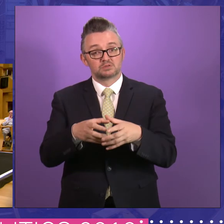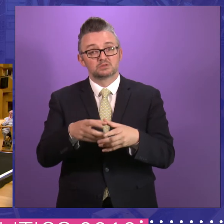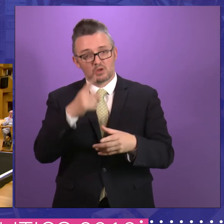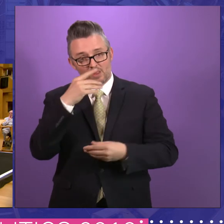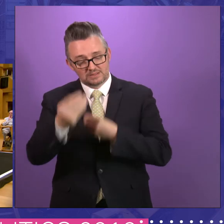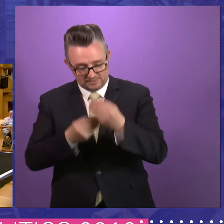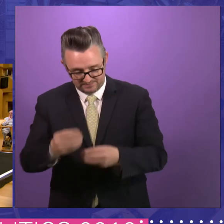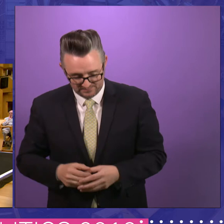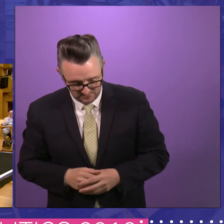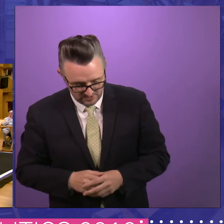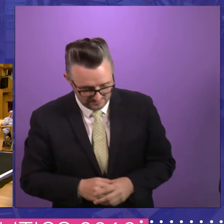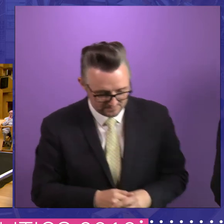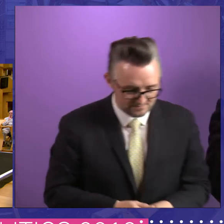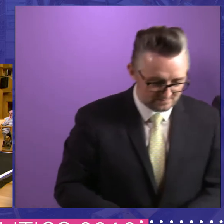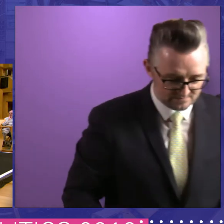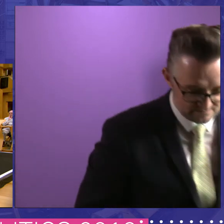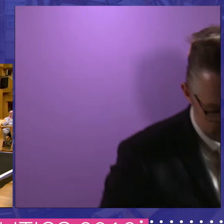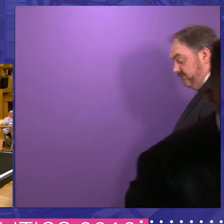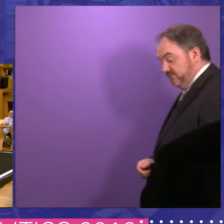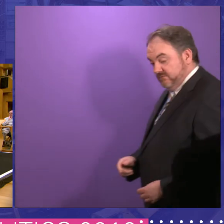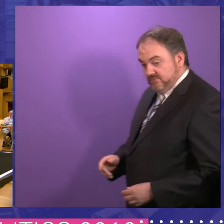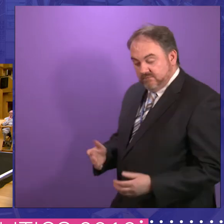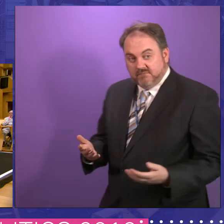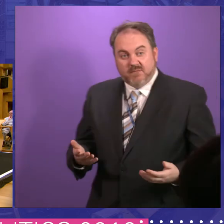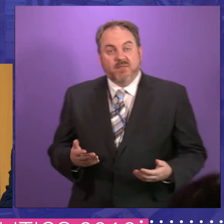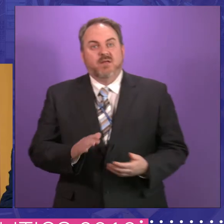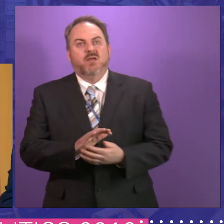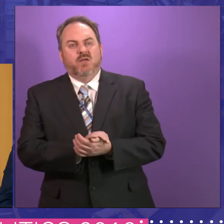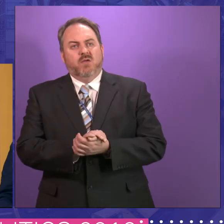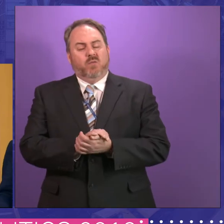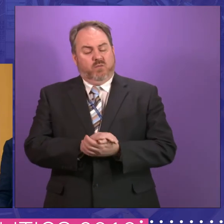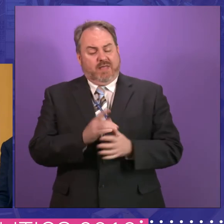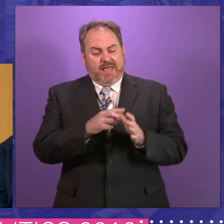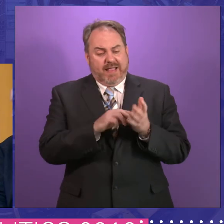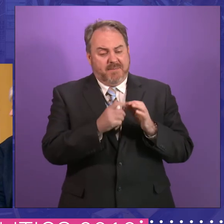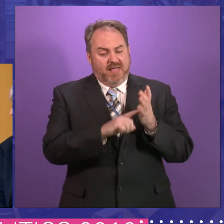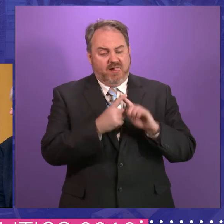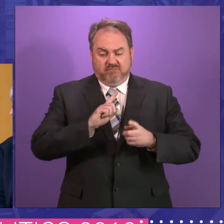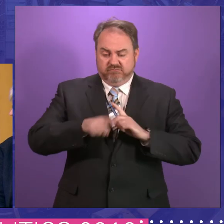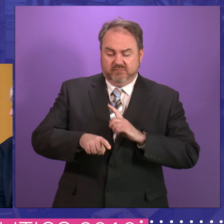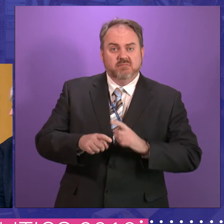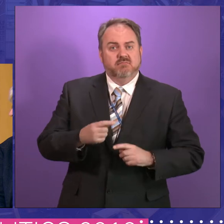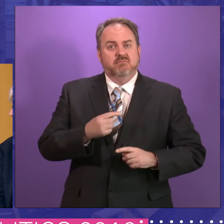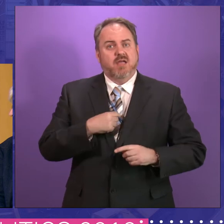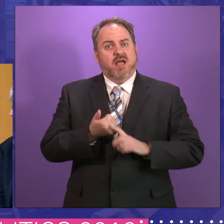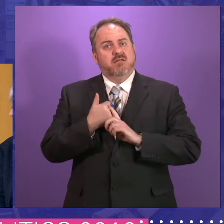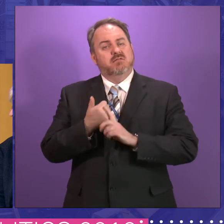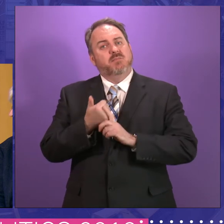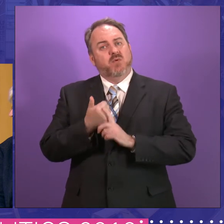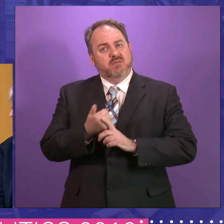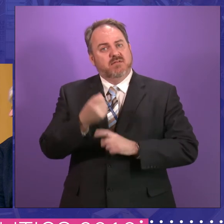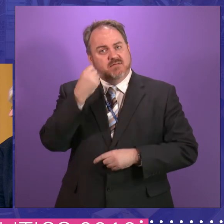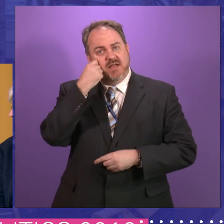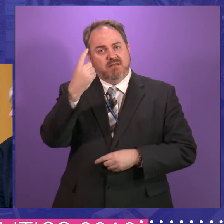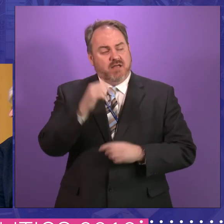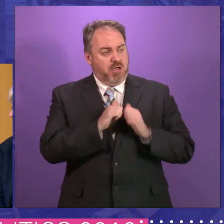party group? you a fan of the way they allow access to the parliament? Yes, I was. think I'm certainly one, if not a couple. I